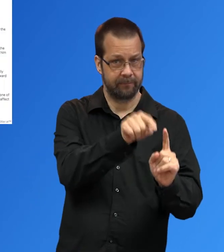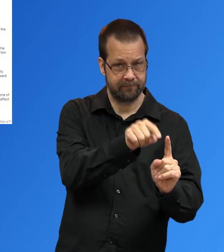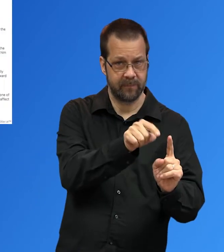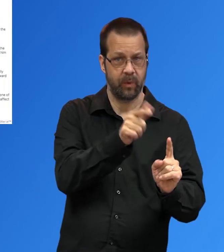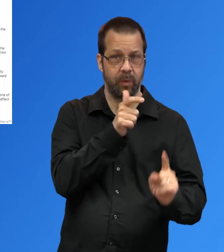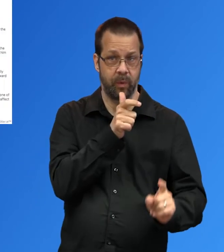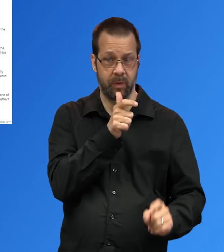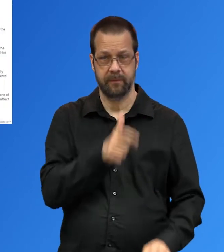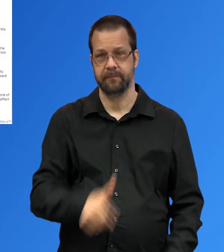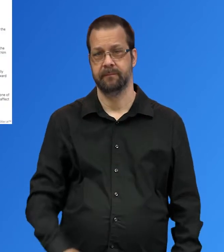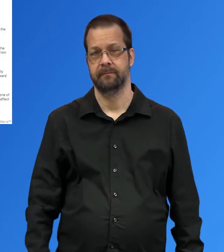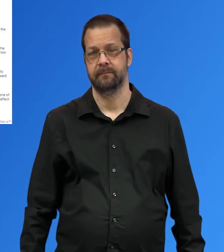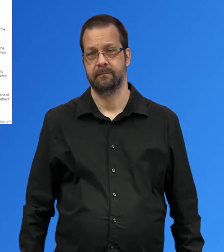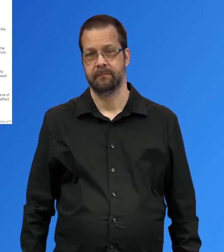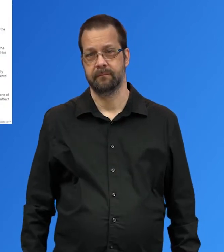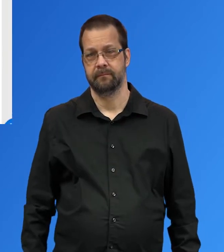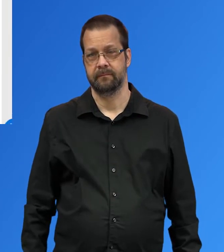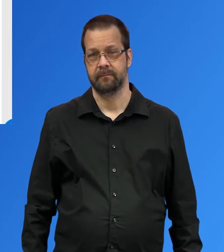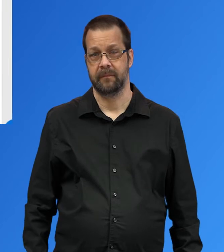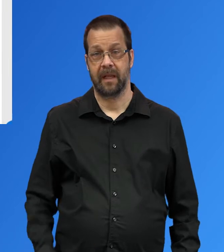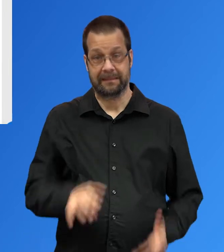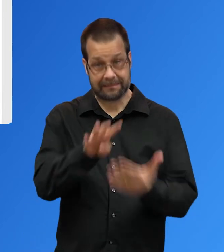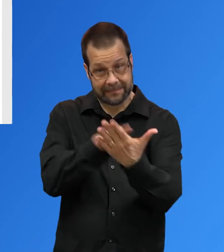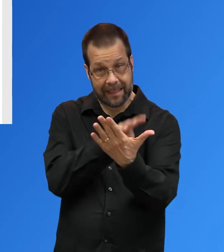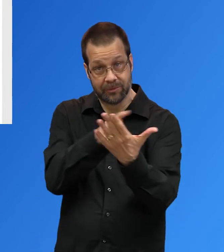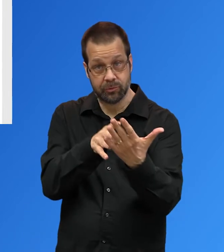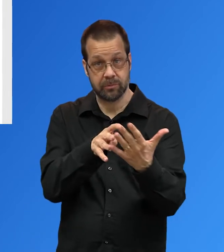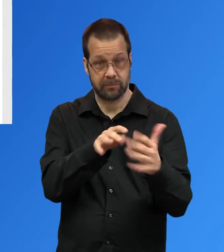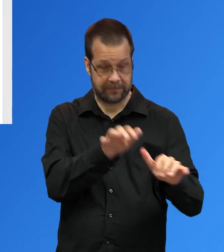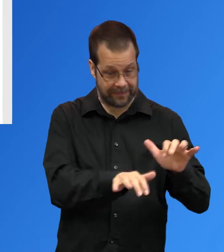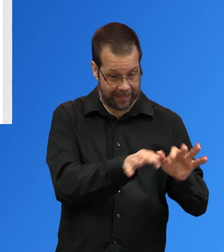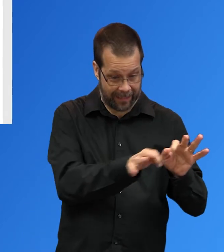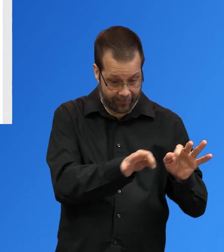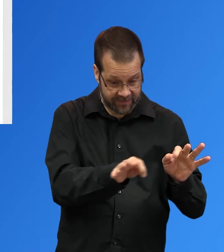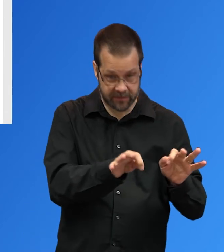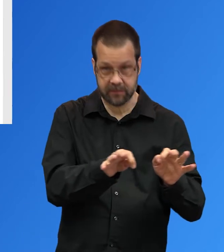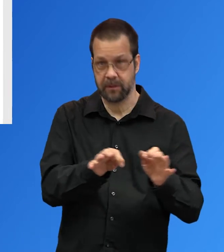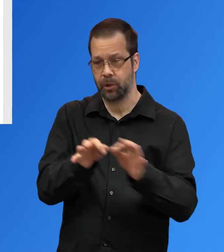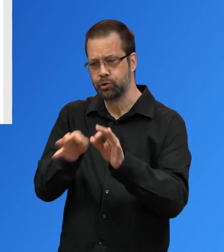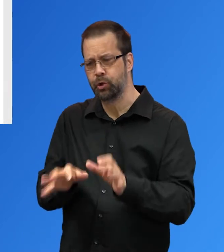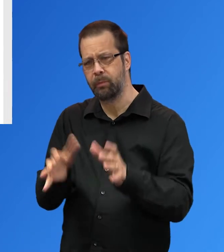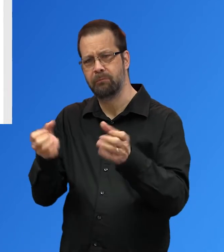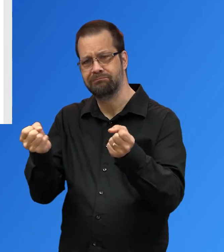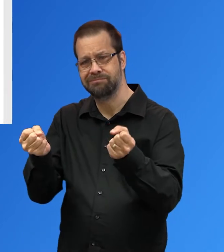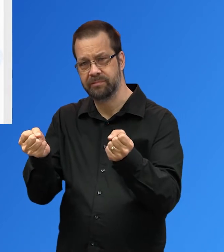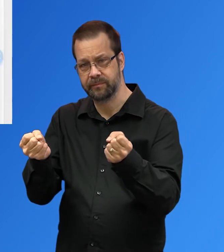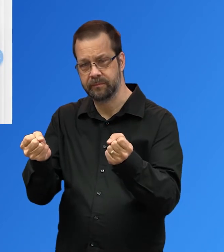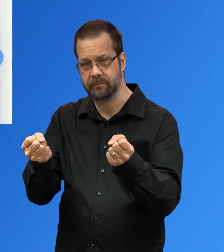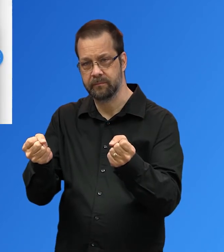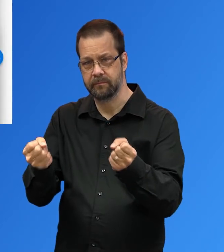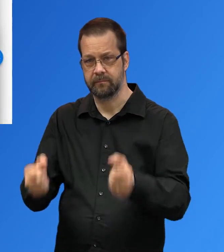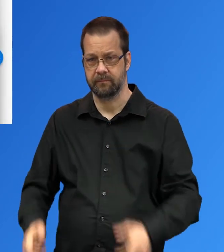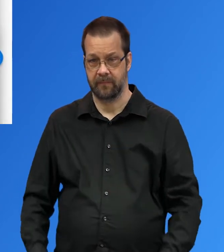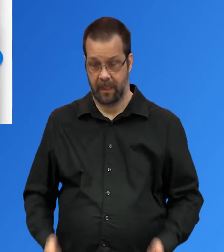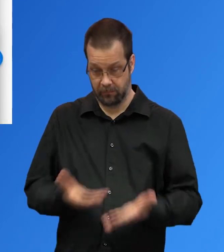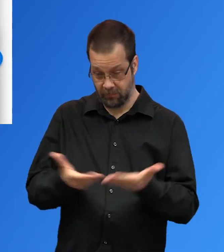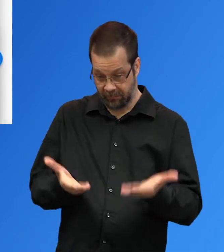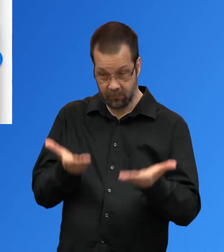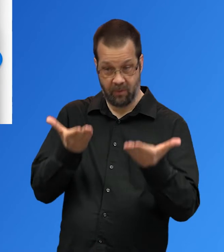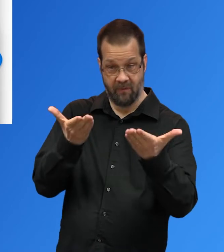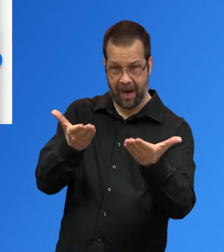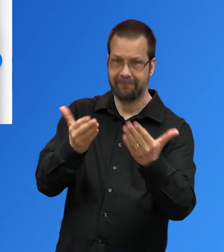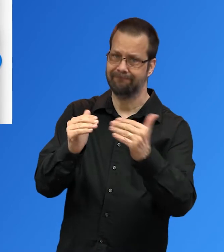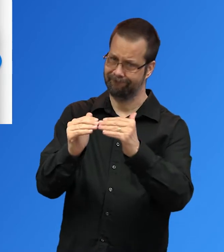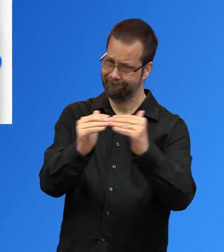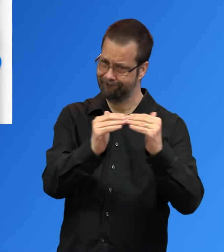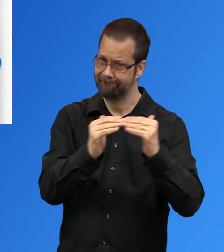ASL interpreters Ensure that all slides and collateral materials are accessible Include alternative text for